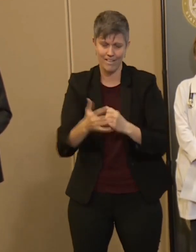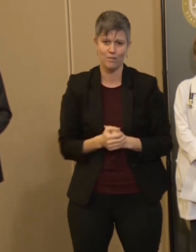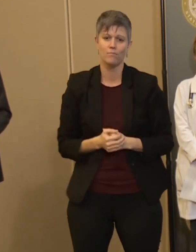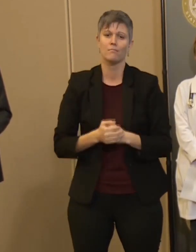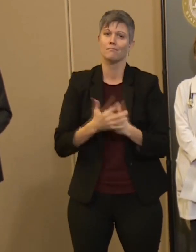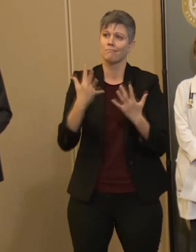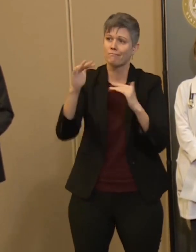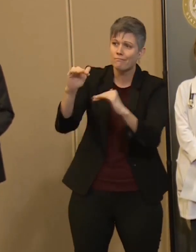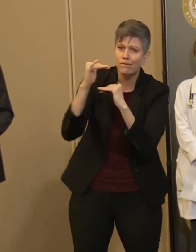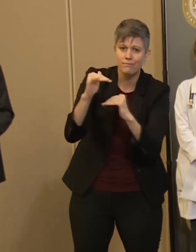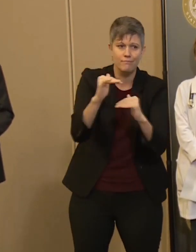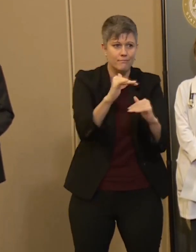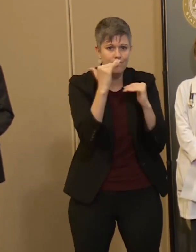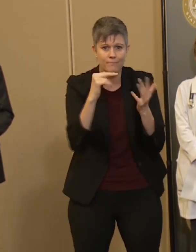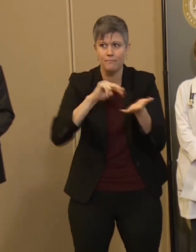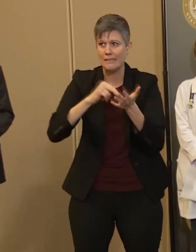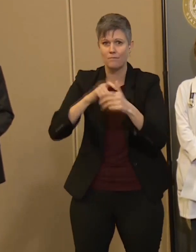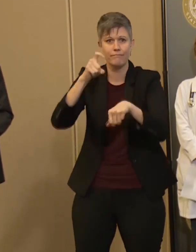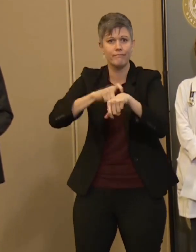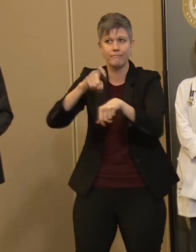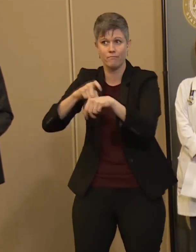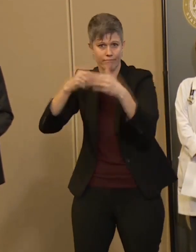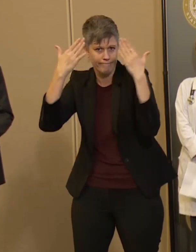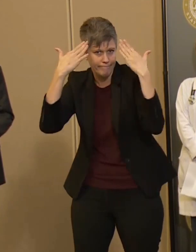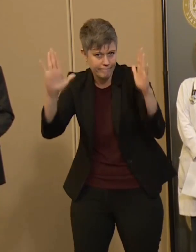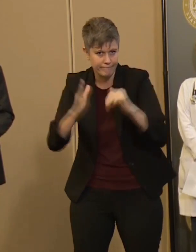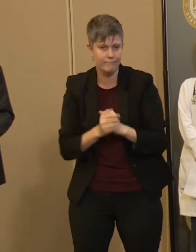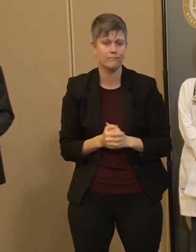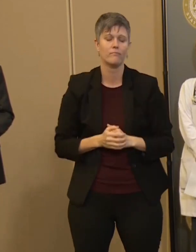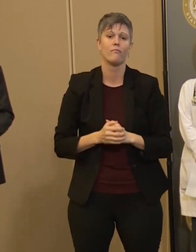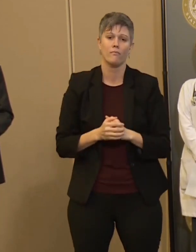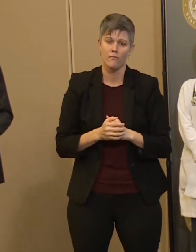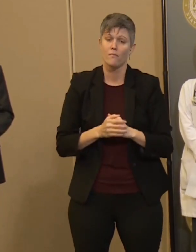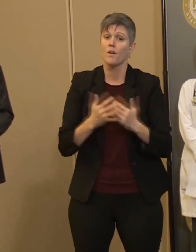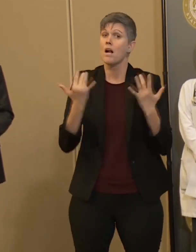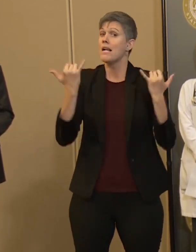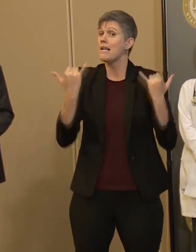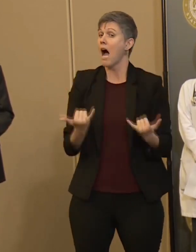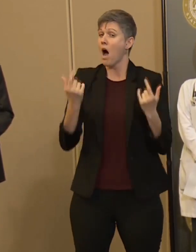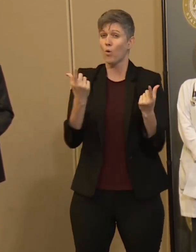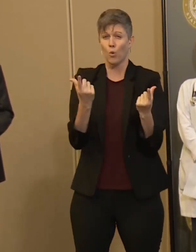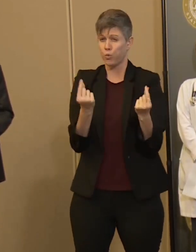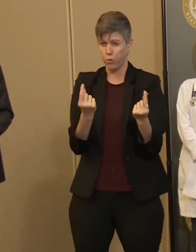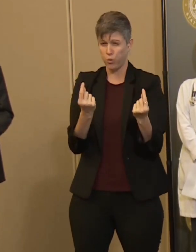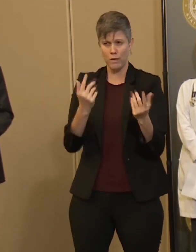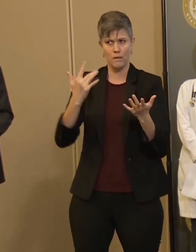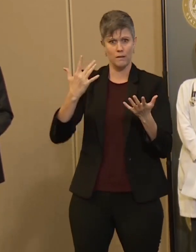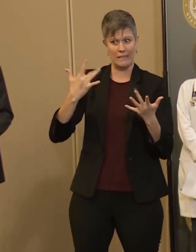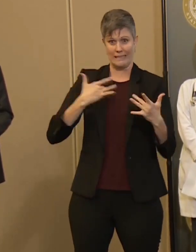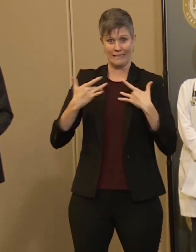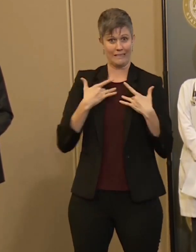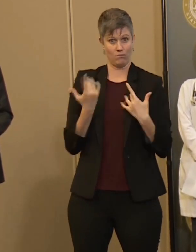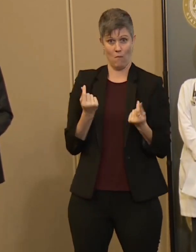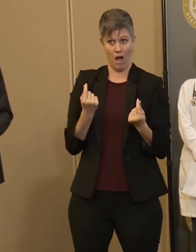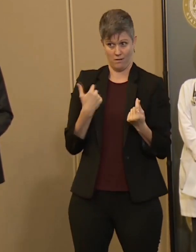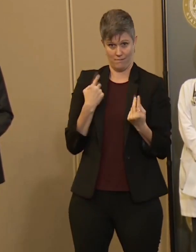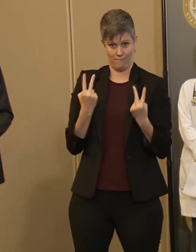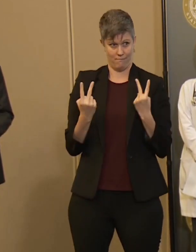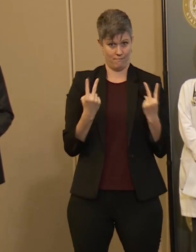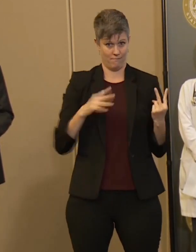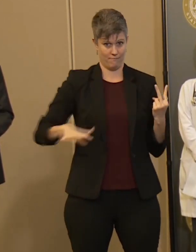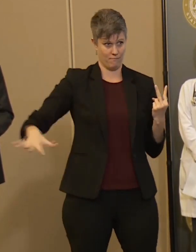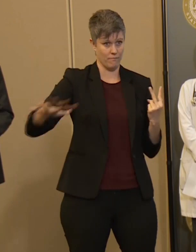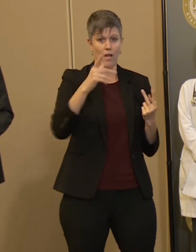and getting results in a timely fashion. But what concerns us the most right now is the modeling that we've seen with our partners